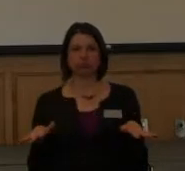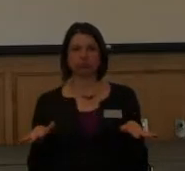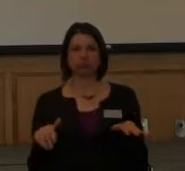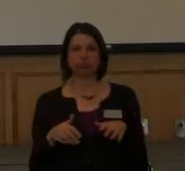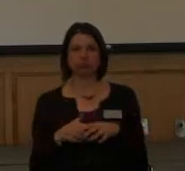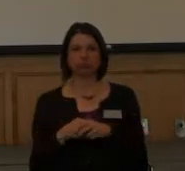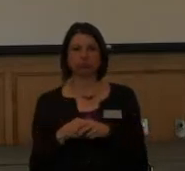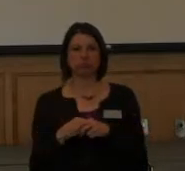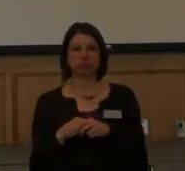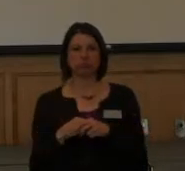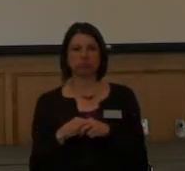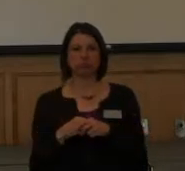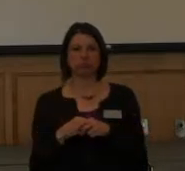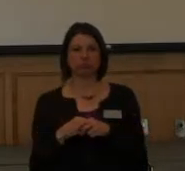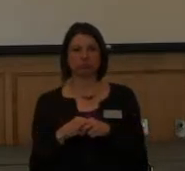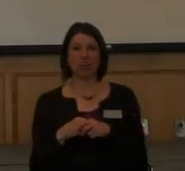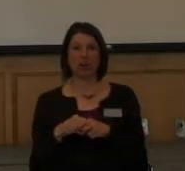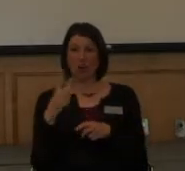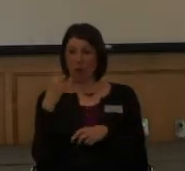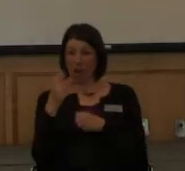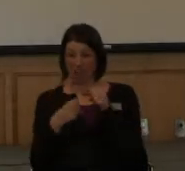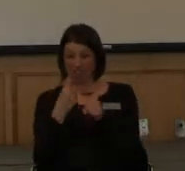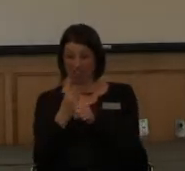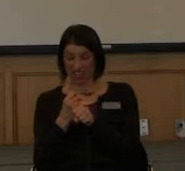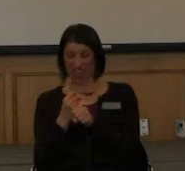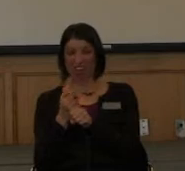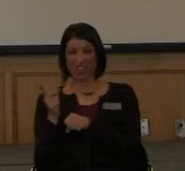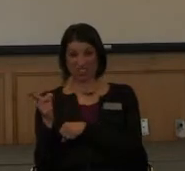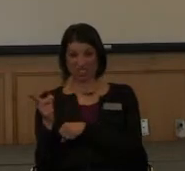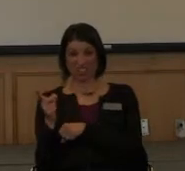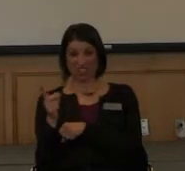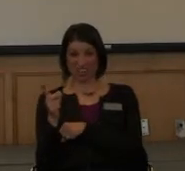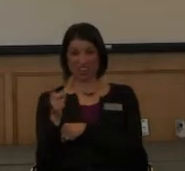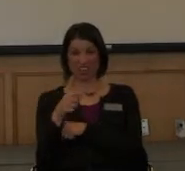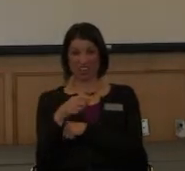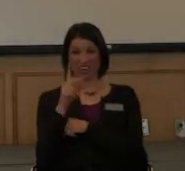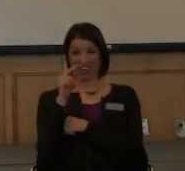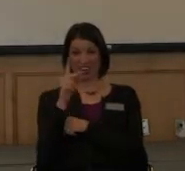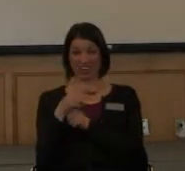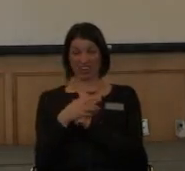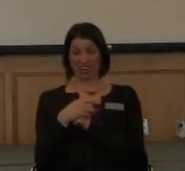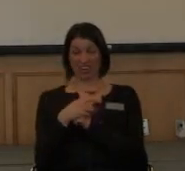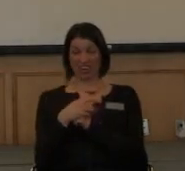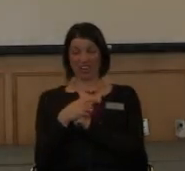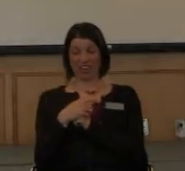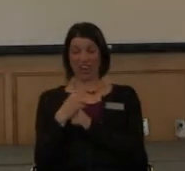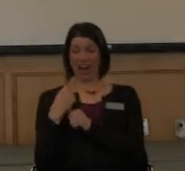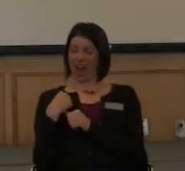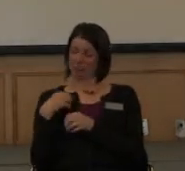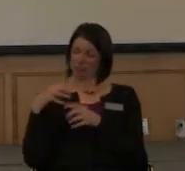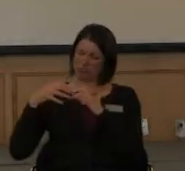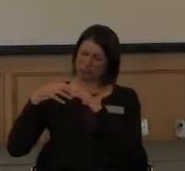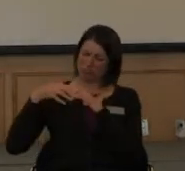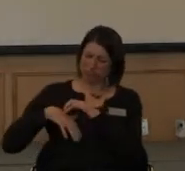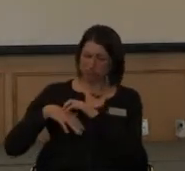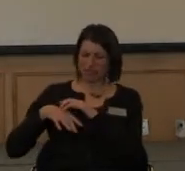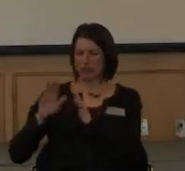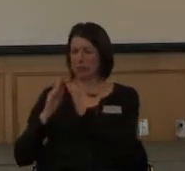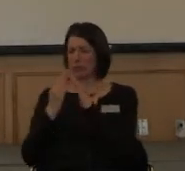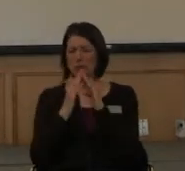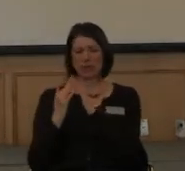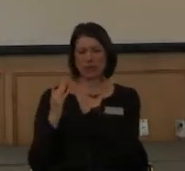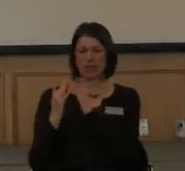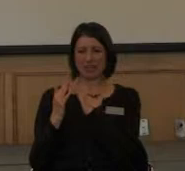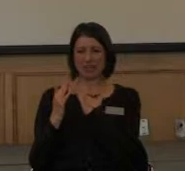And, you know, I've been there for a year at this point. I was, I was really invested in the community. And this was a